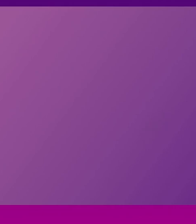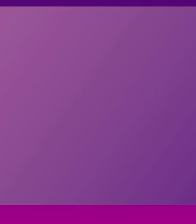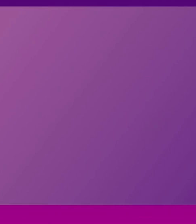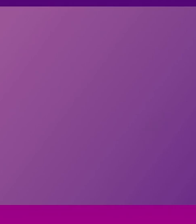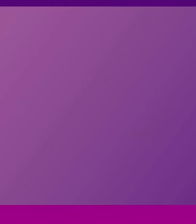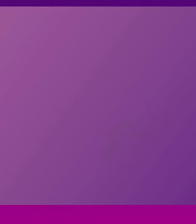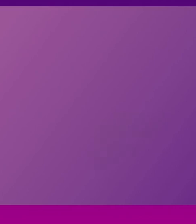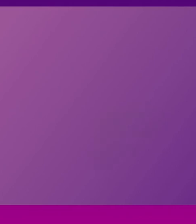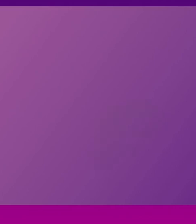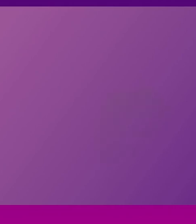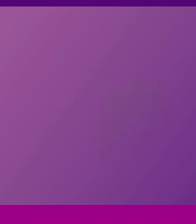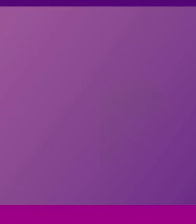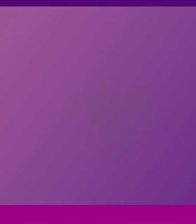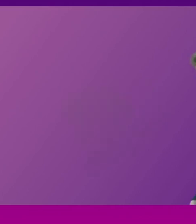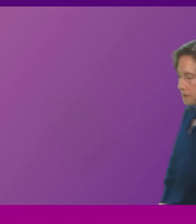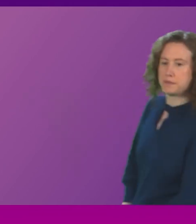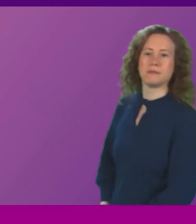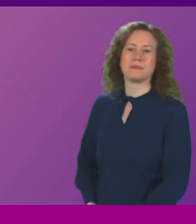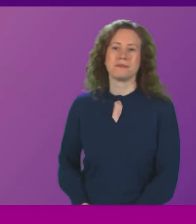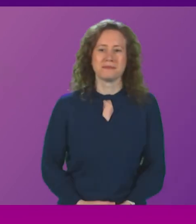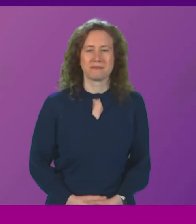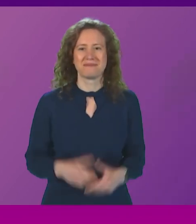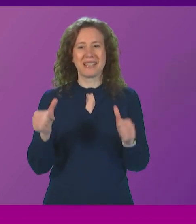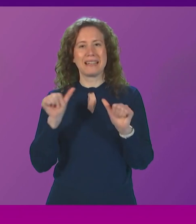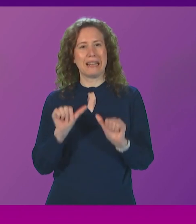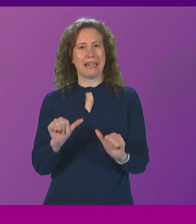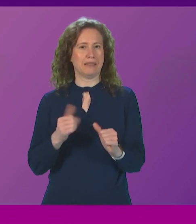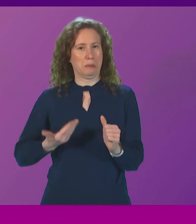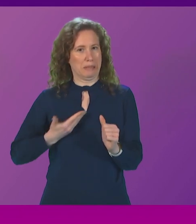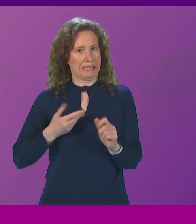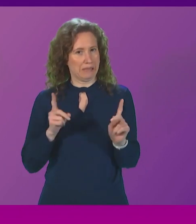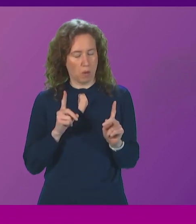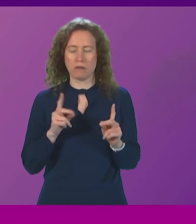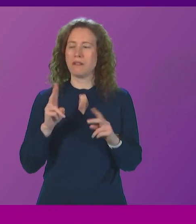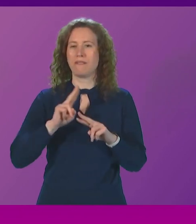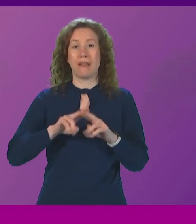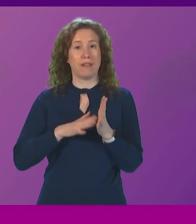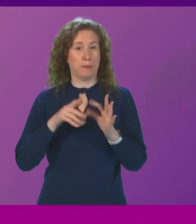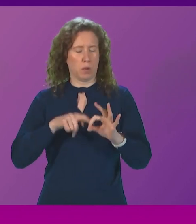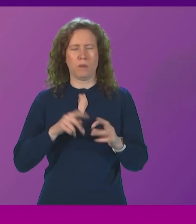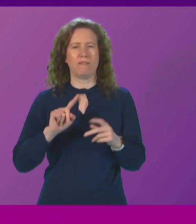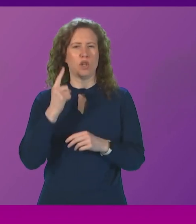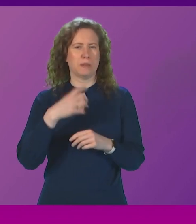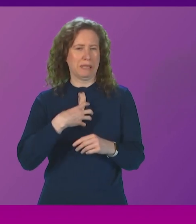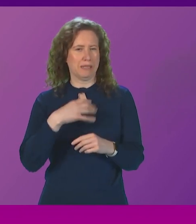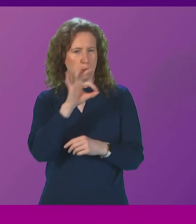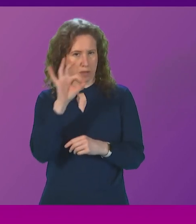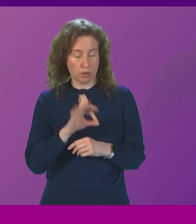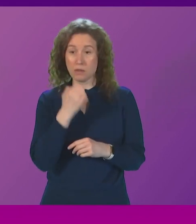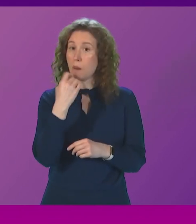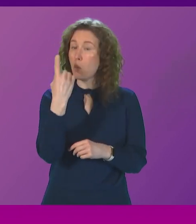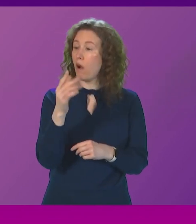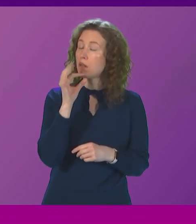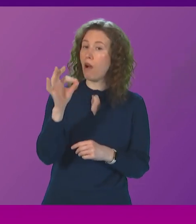That concludes general questions. next item of business is First Minister's questions. And at question number one,